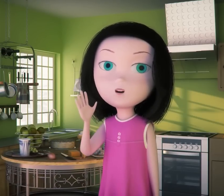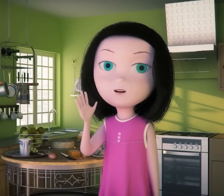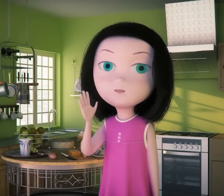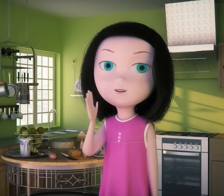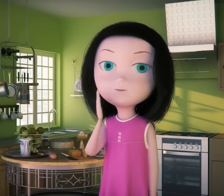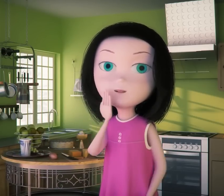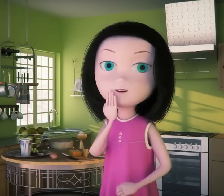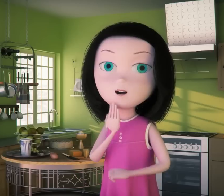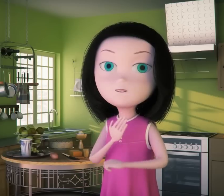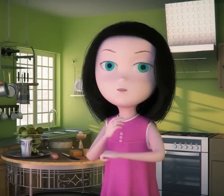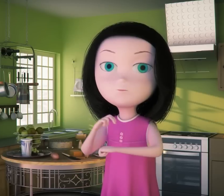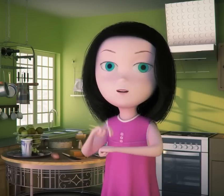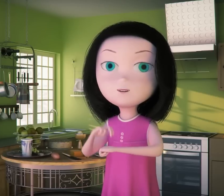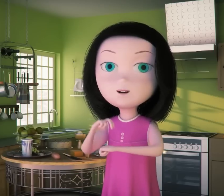hungry, my eye is sweet potato